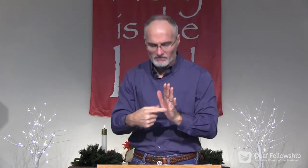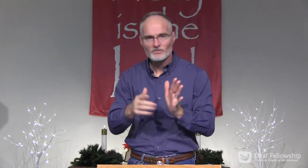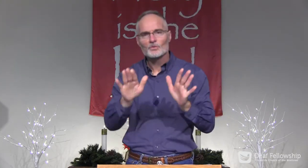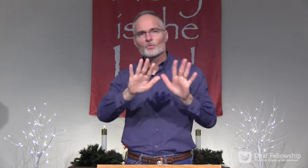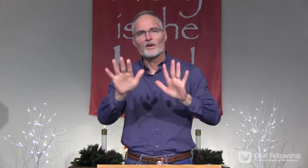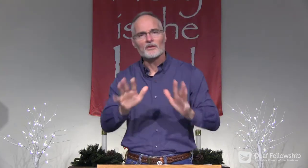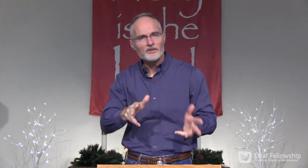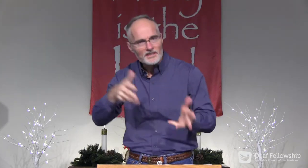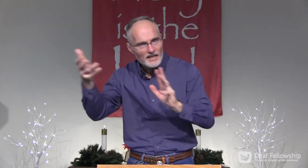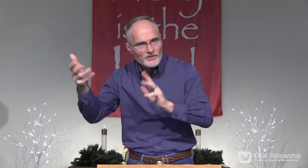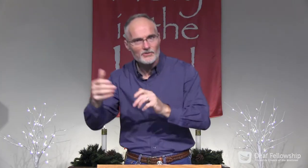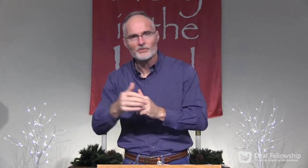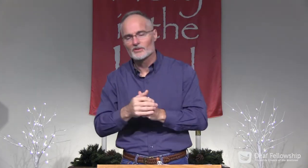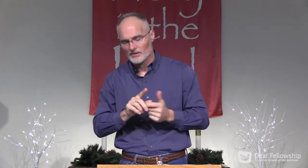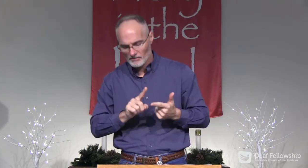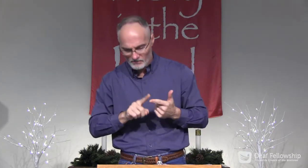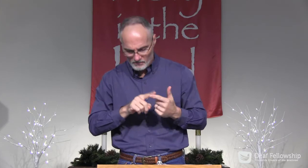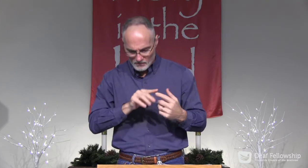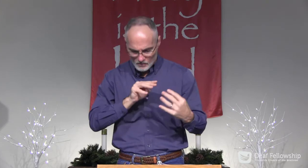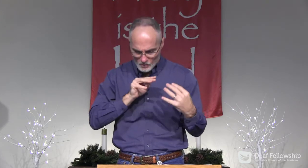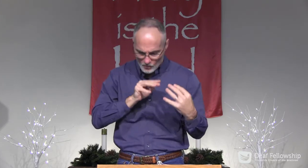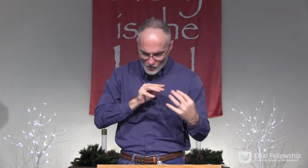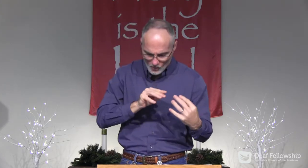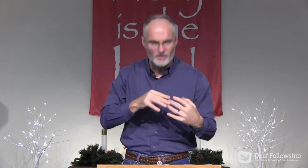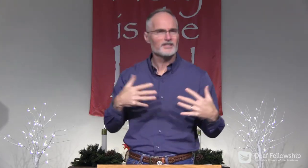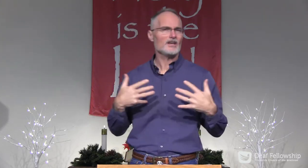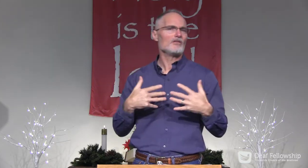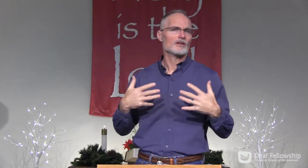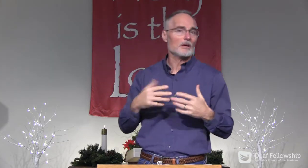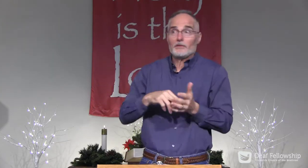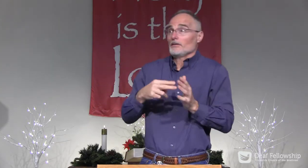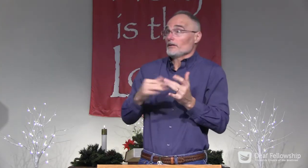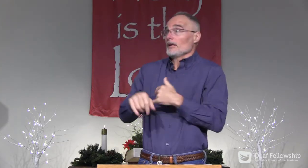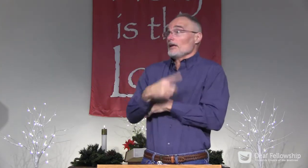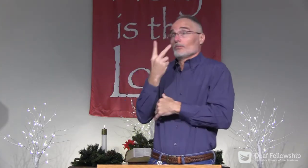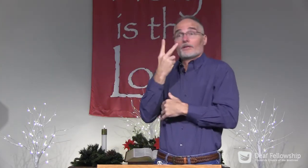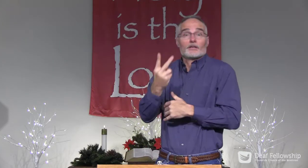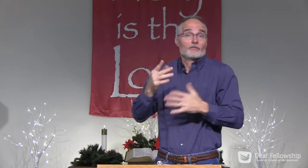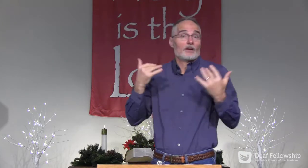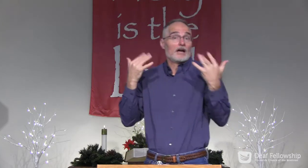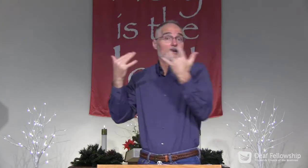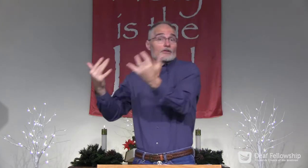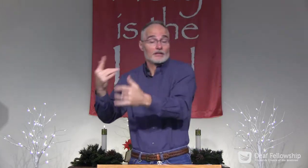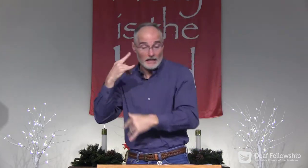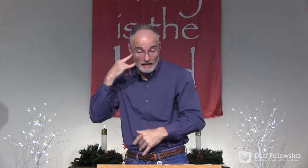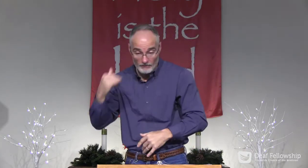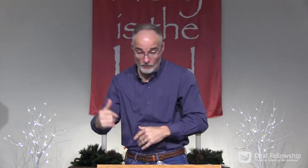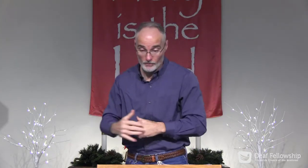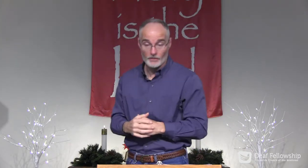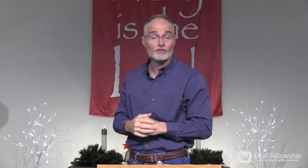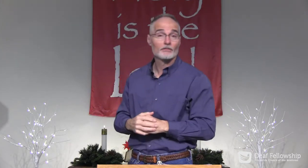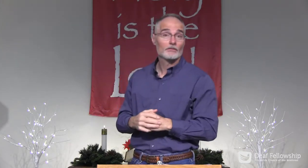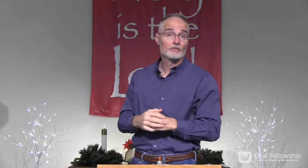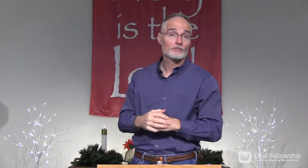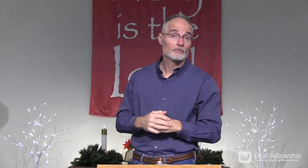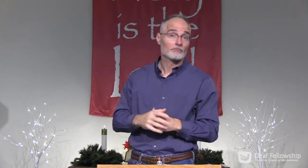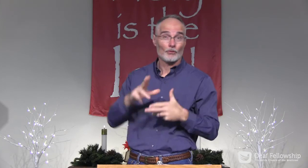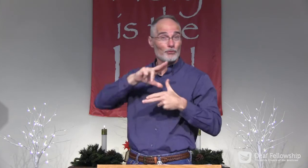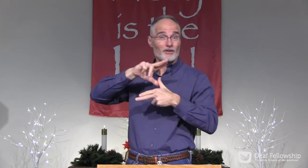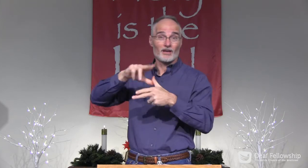Now, signs, let's talk about signs. I mean, weather, disasters, wars, mean,